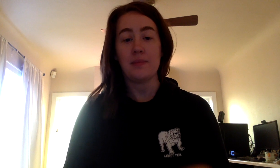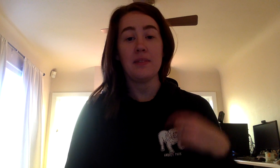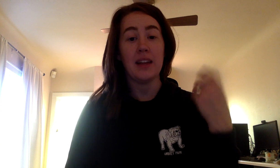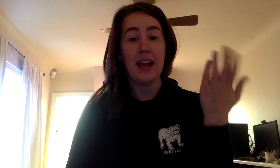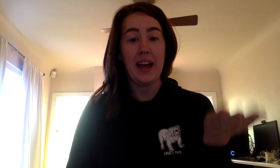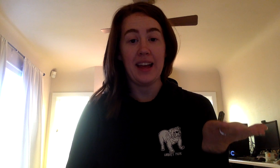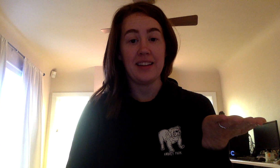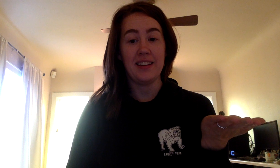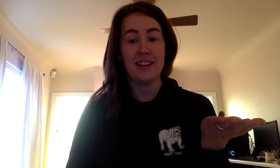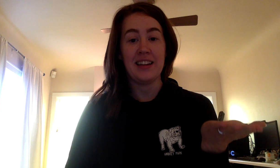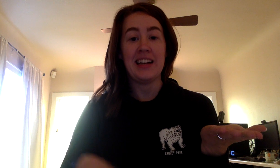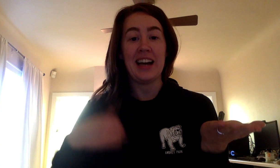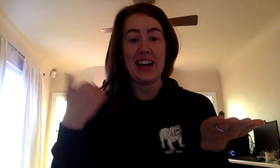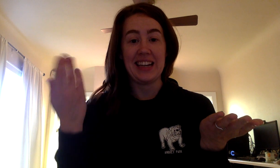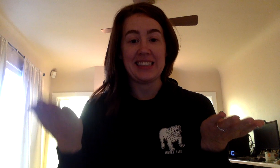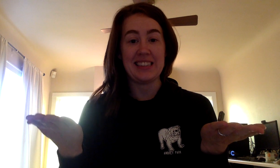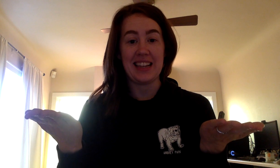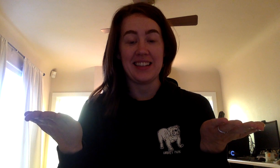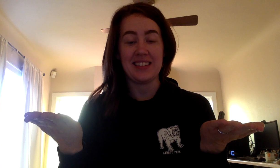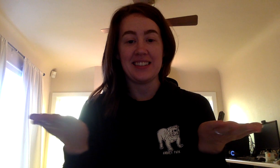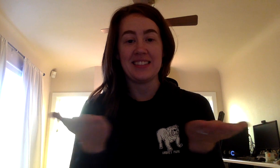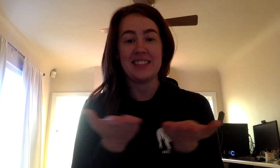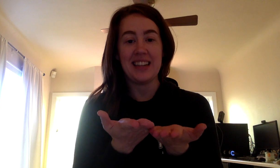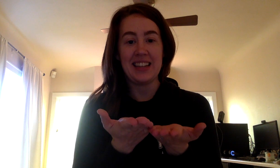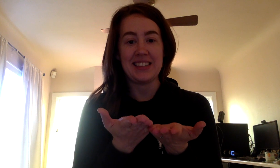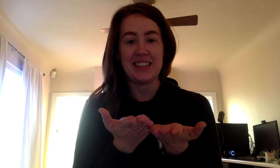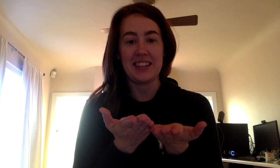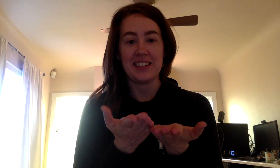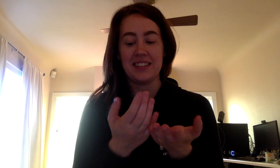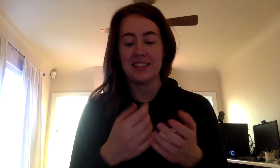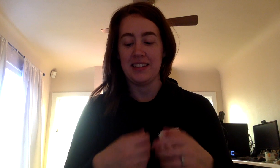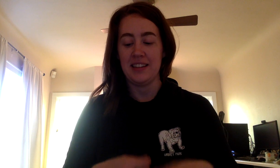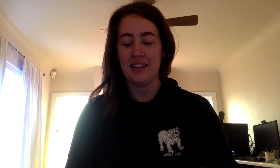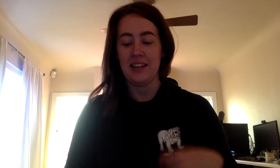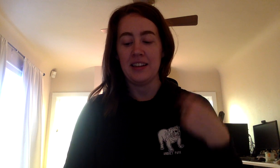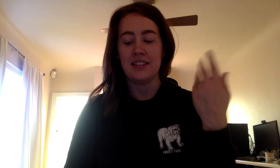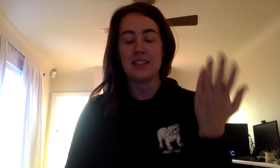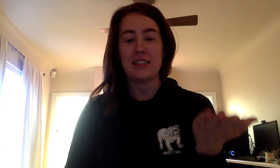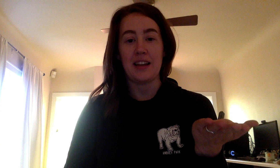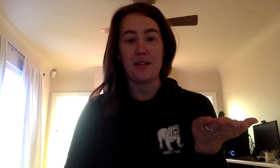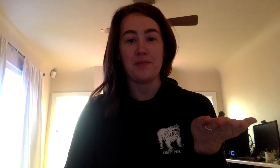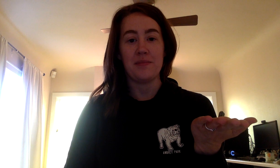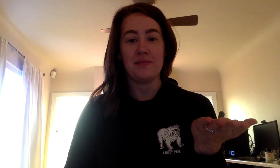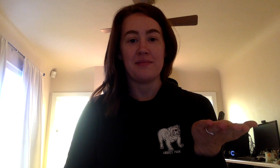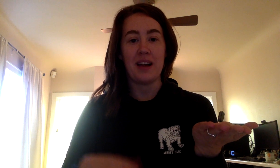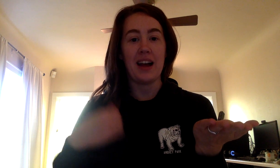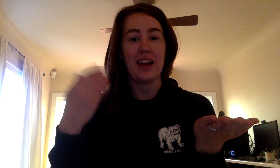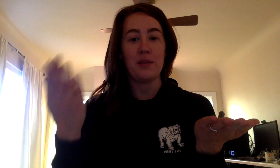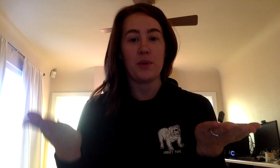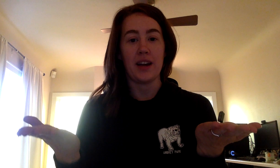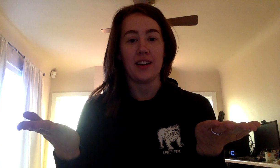Head. I add stand. Headstand. Some. I add where.